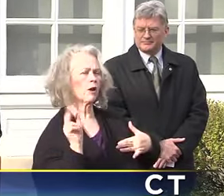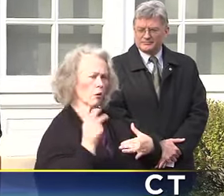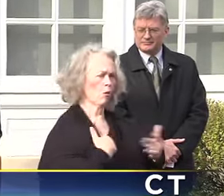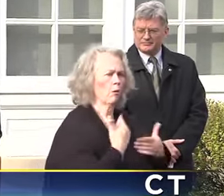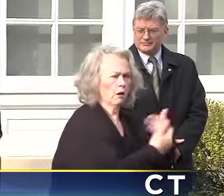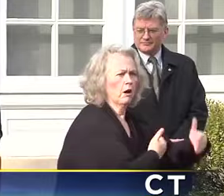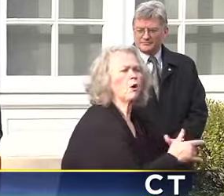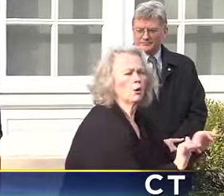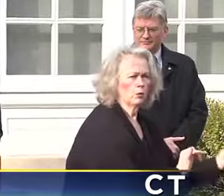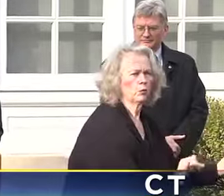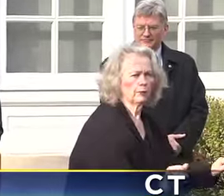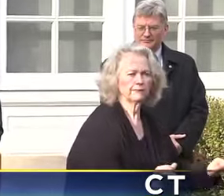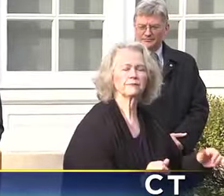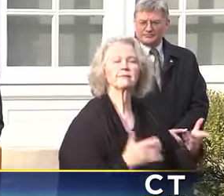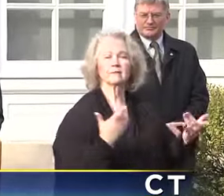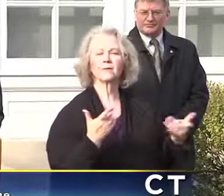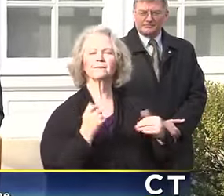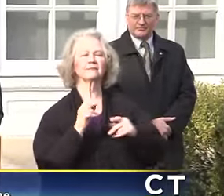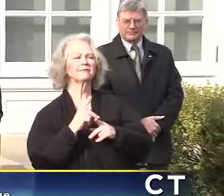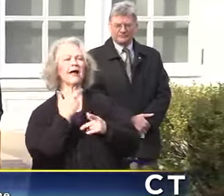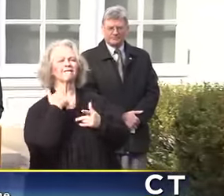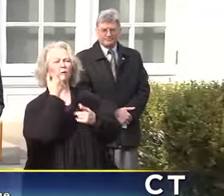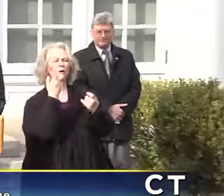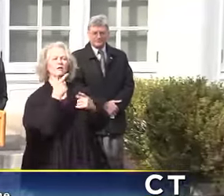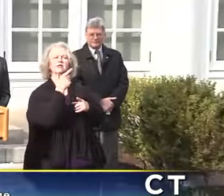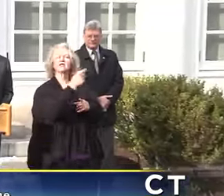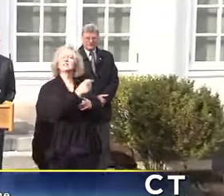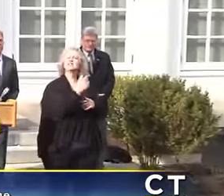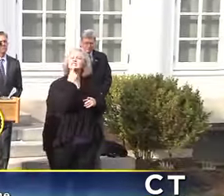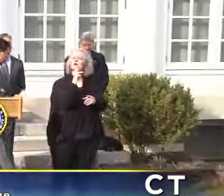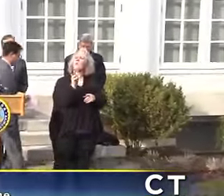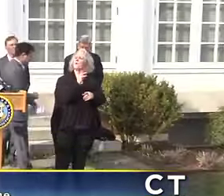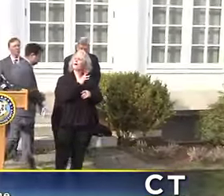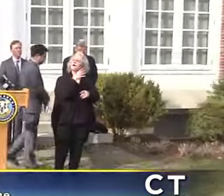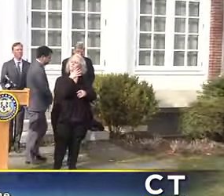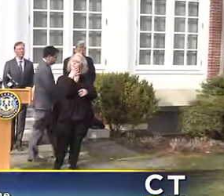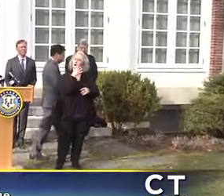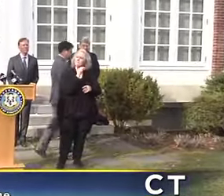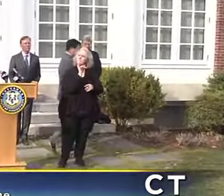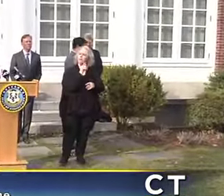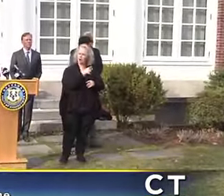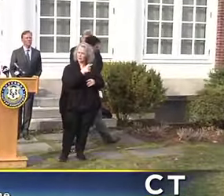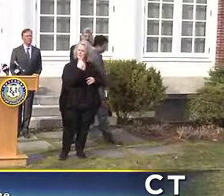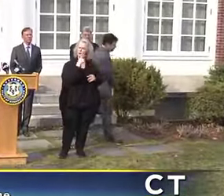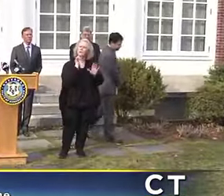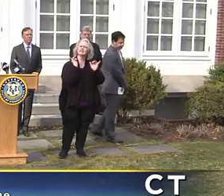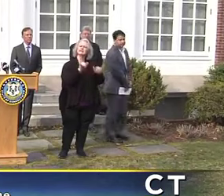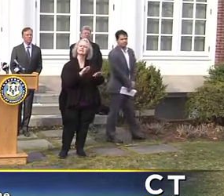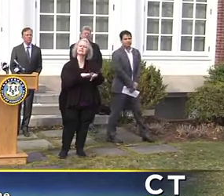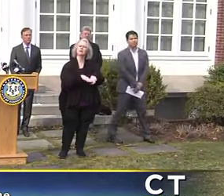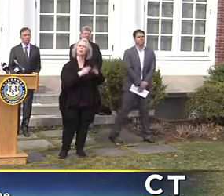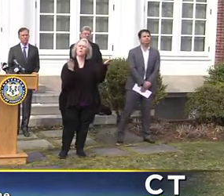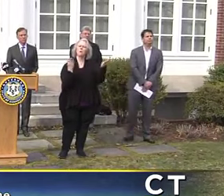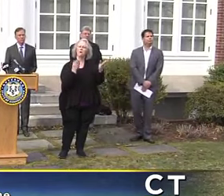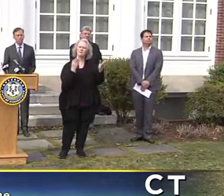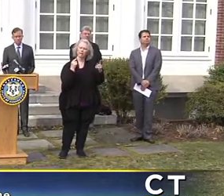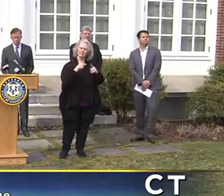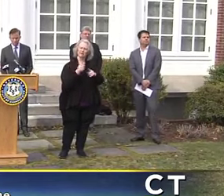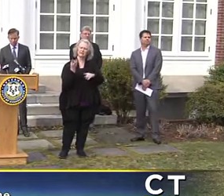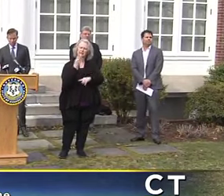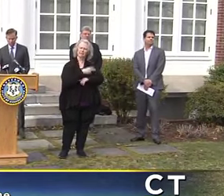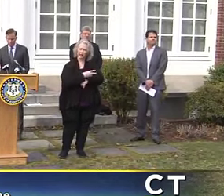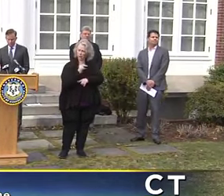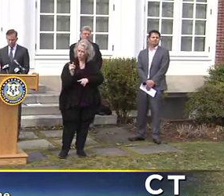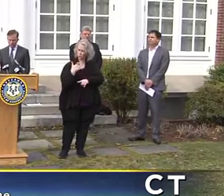that, I'm going to stop and we're all happy to take any questions. So the wind farms announced that they will be staying open seven days a week. Do you believe that malls should be